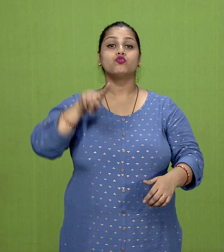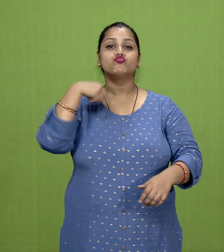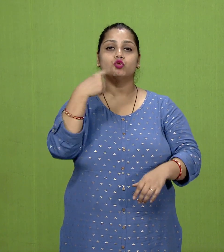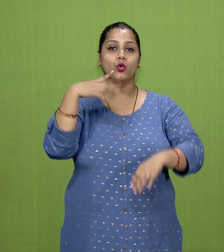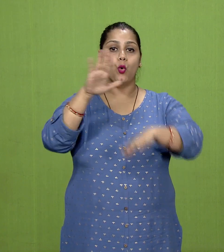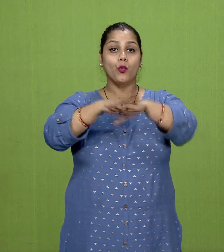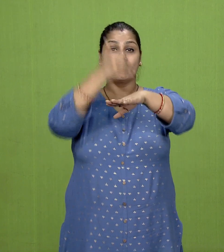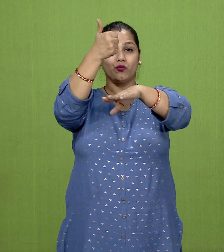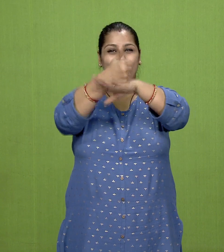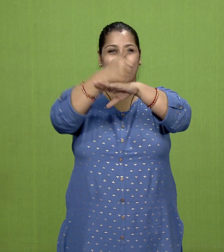of Buddhism,